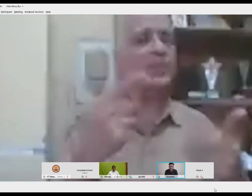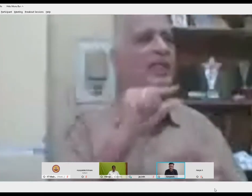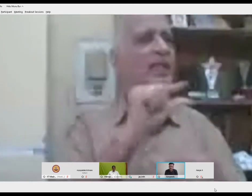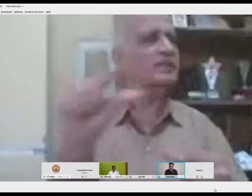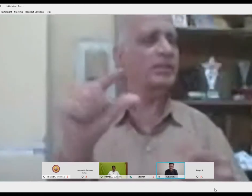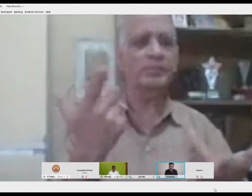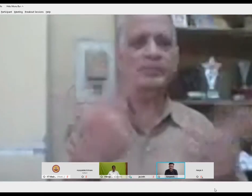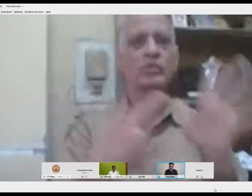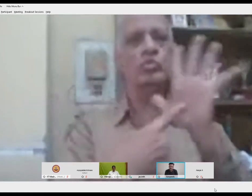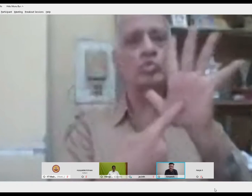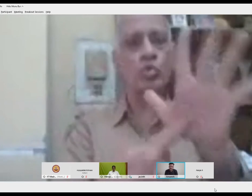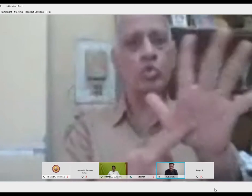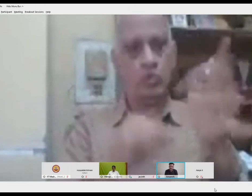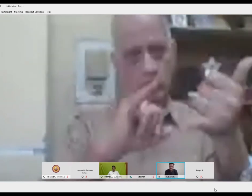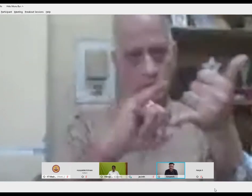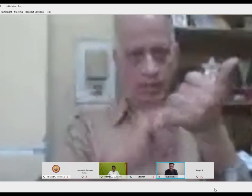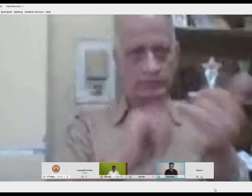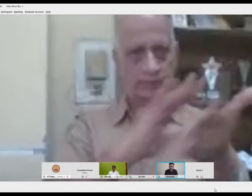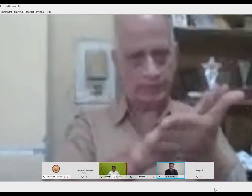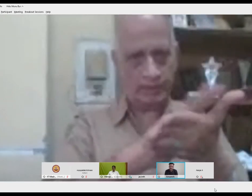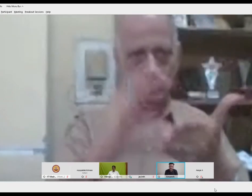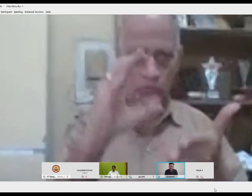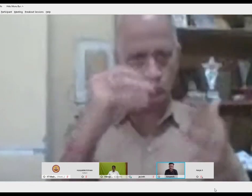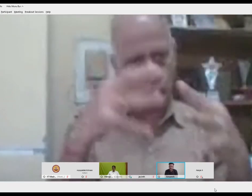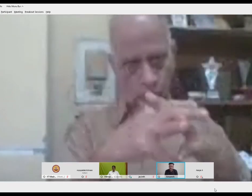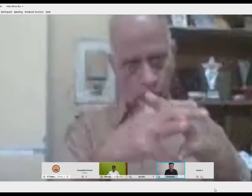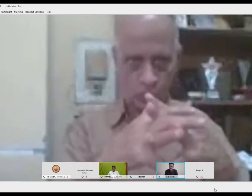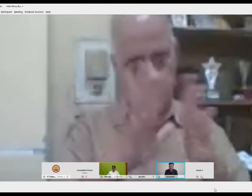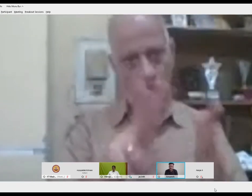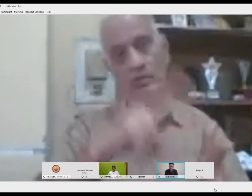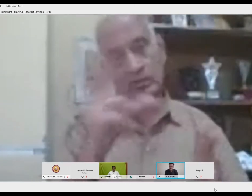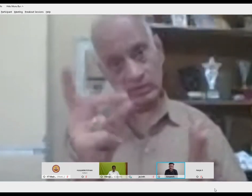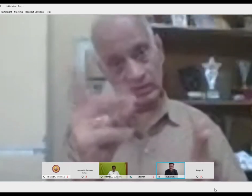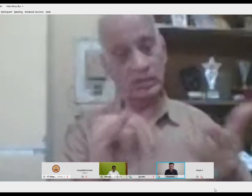or the speech so you only have to look at the lips